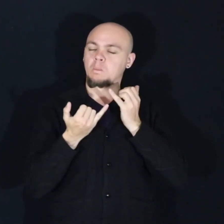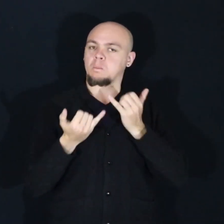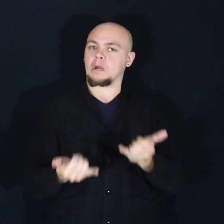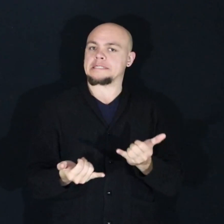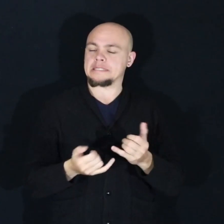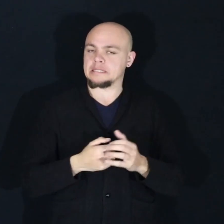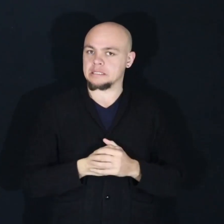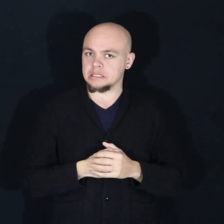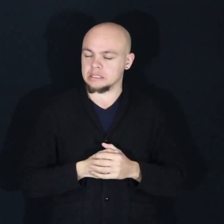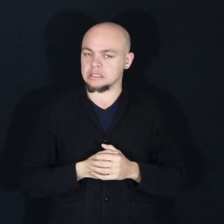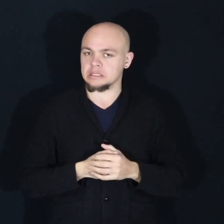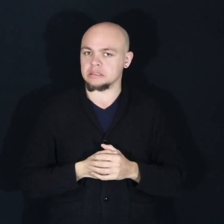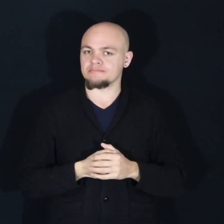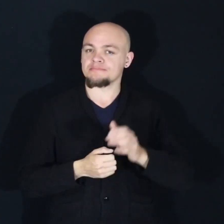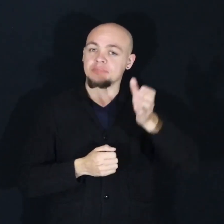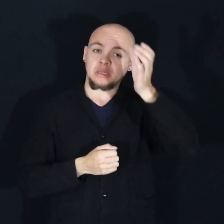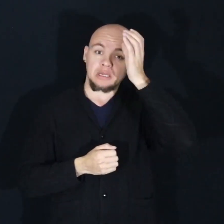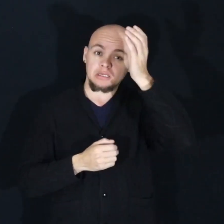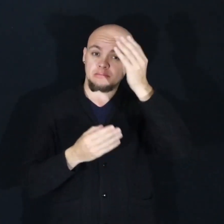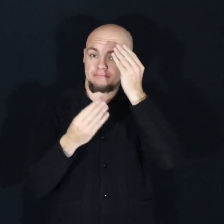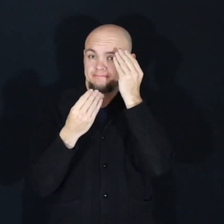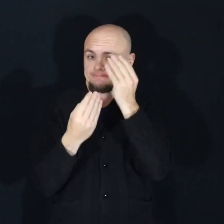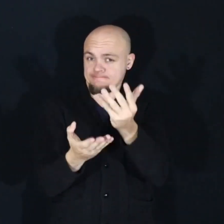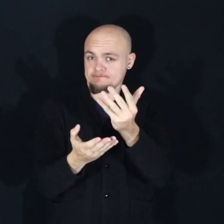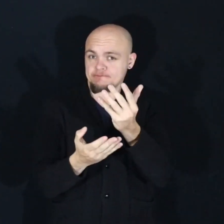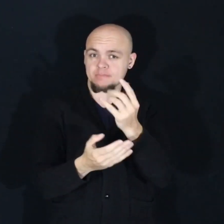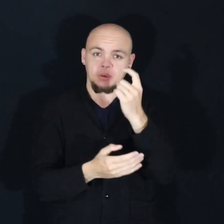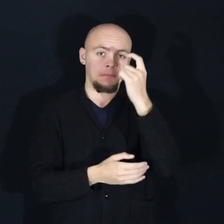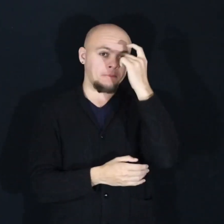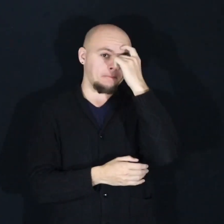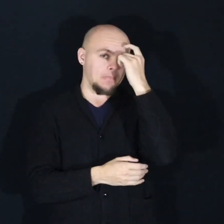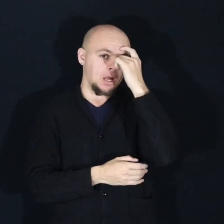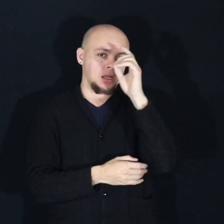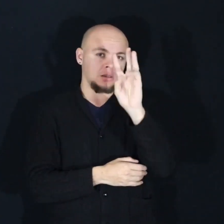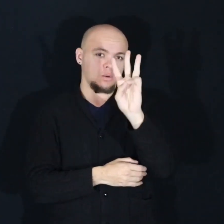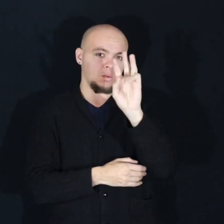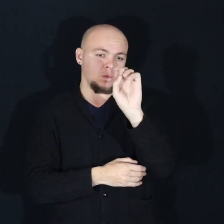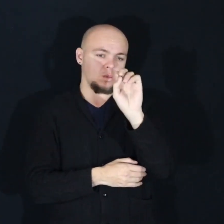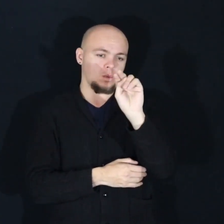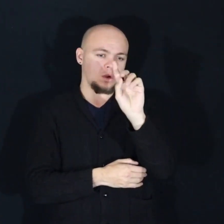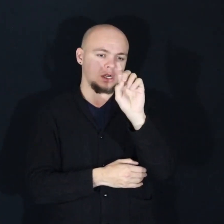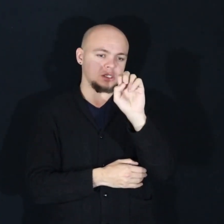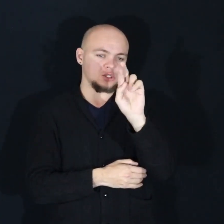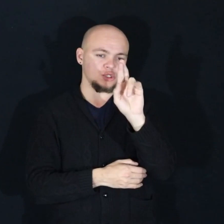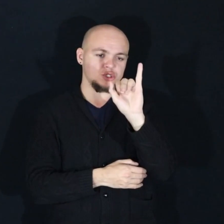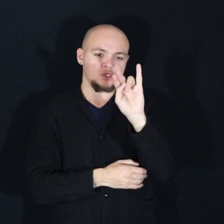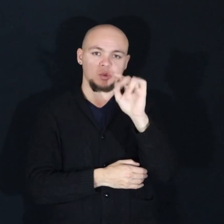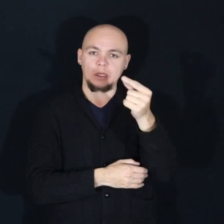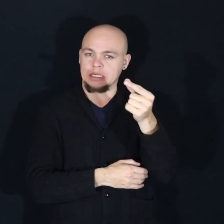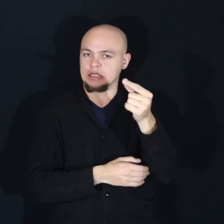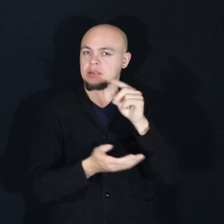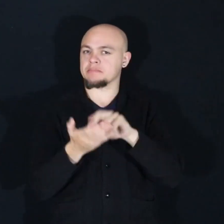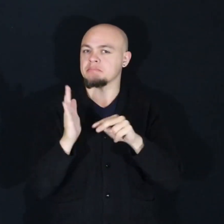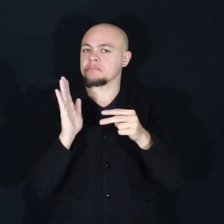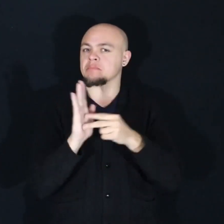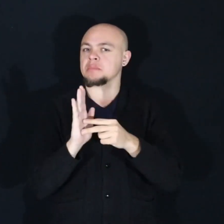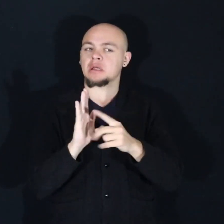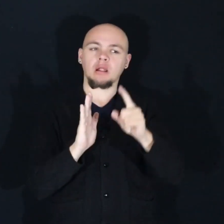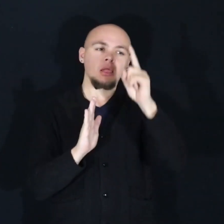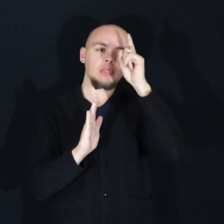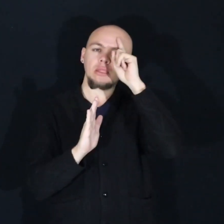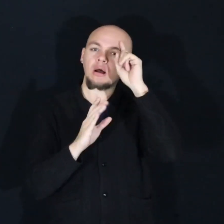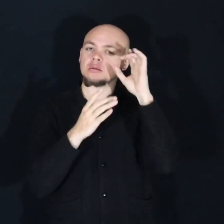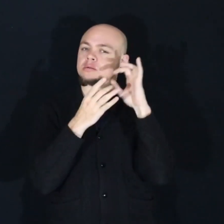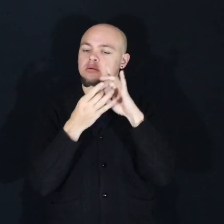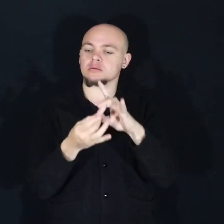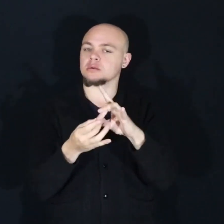The concept I want to introduce to you all is mind-wandering. Mind-wandering refers to the occurrence of thoughts that aren't tied to